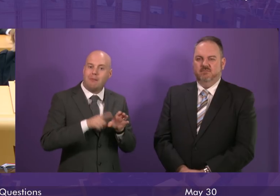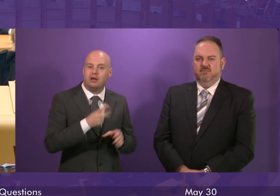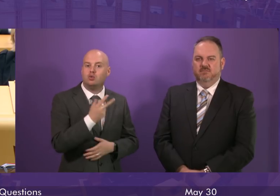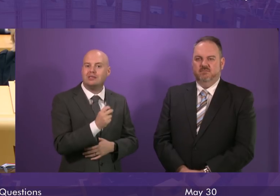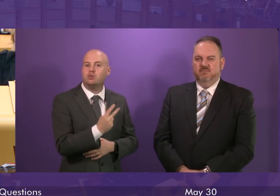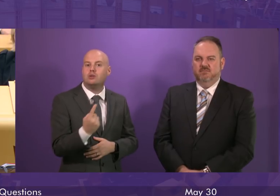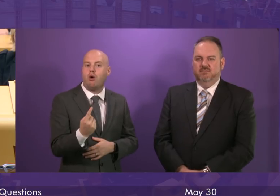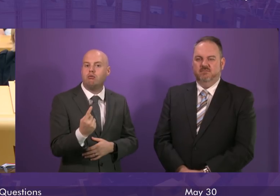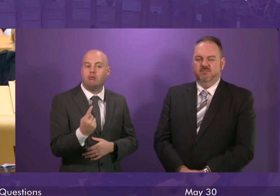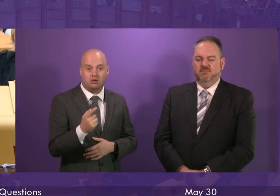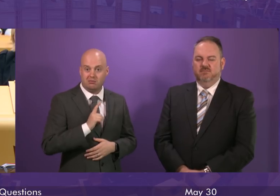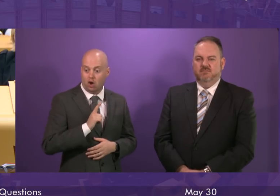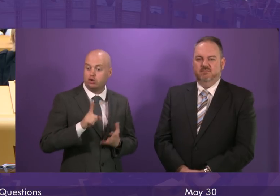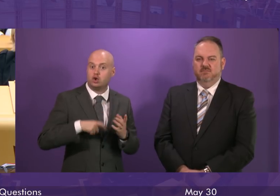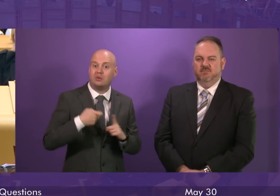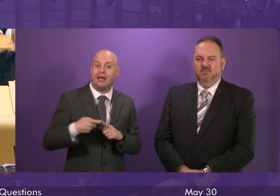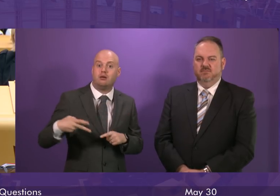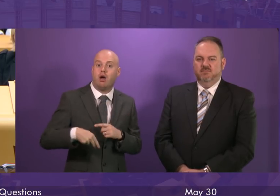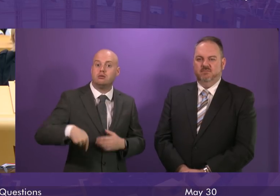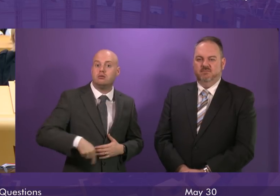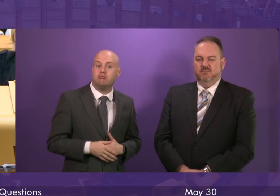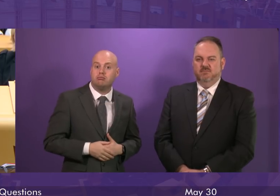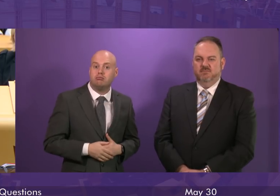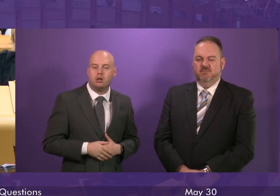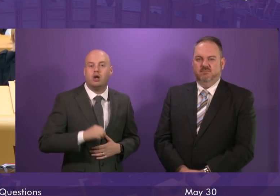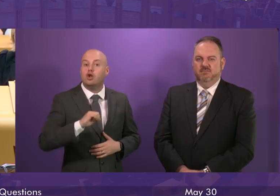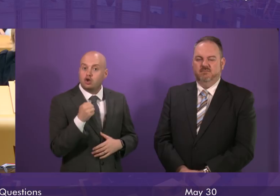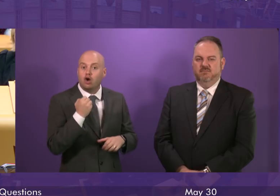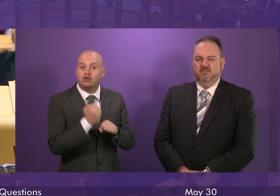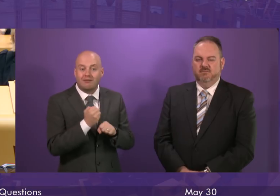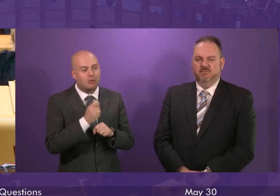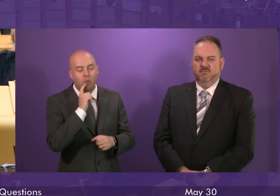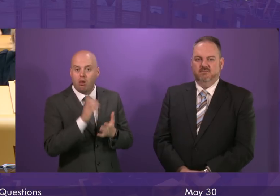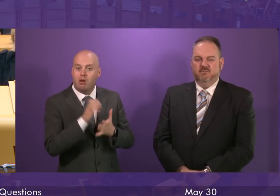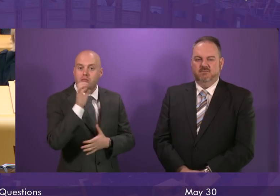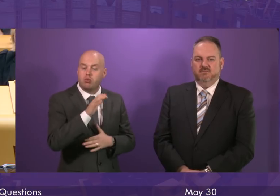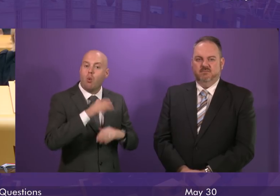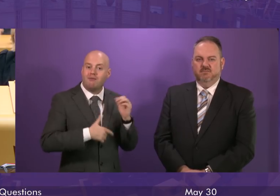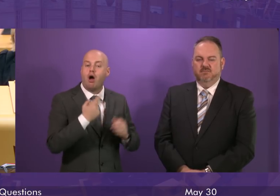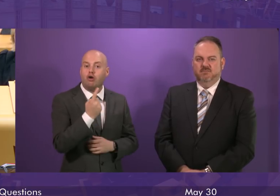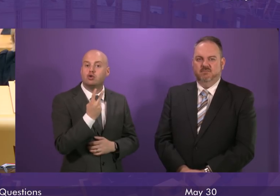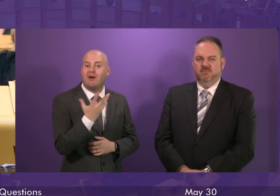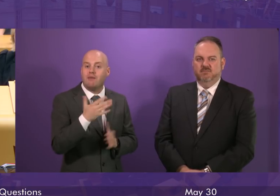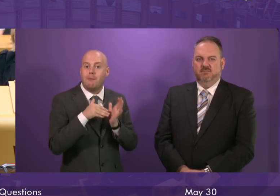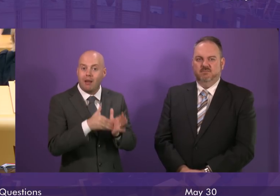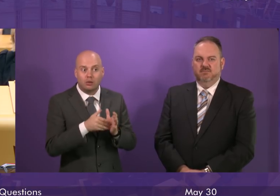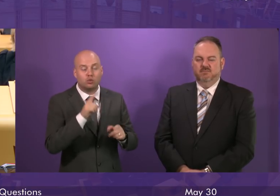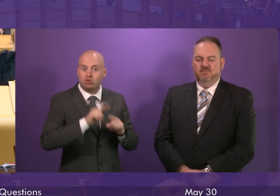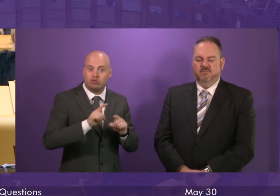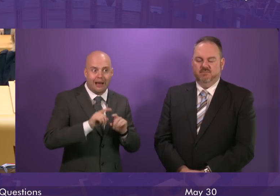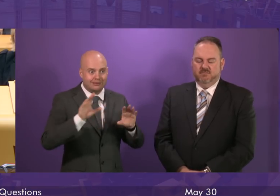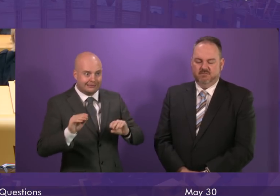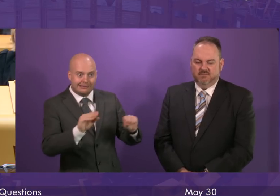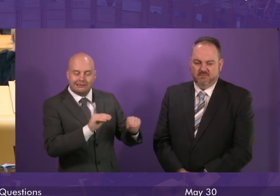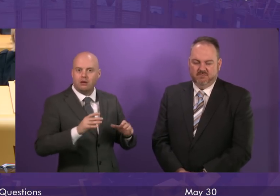government cuts. The Scottish Government is investing over £125 million to mitigate the worst impacts of these cuts in